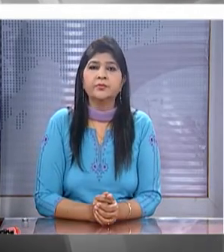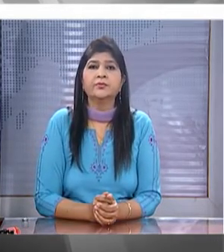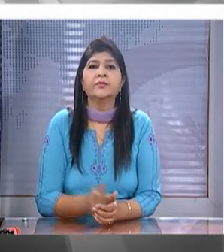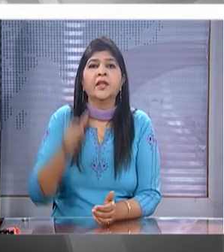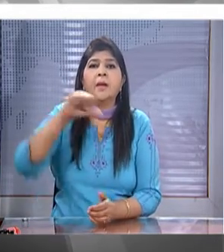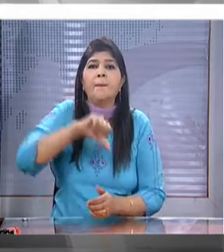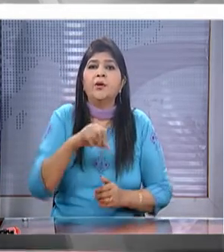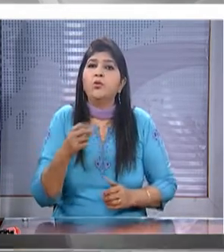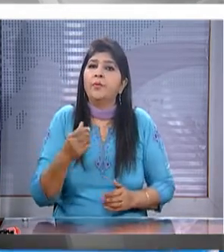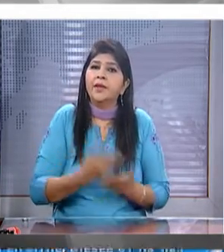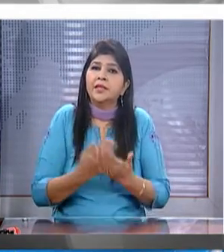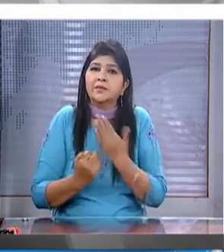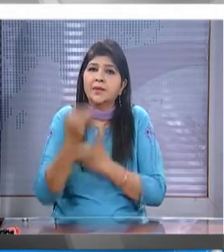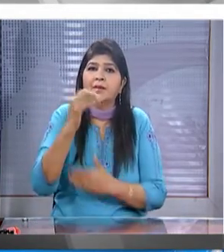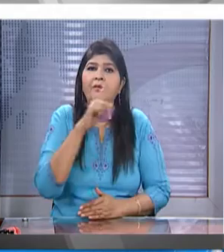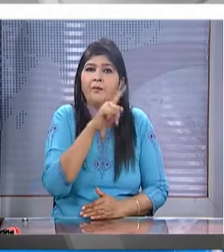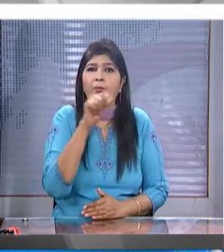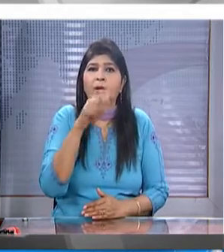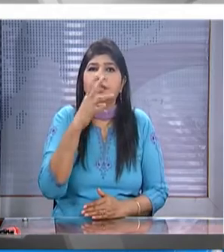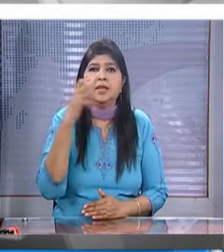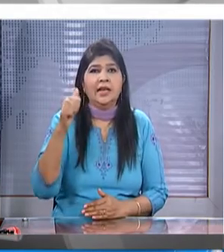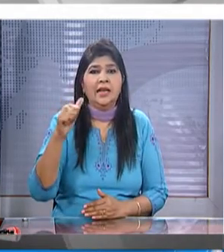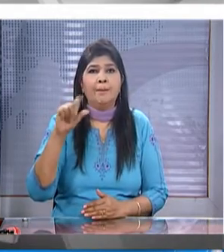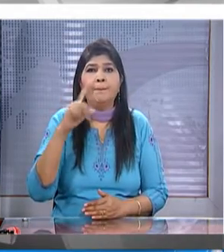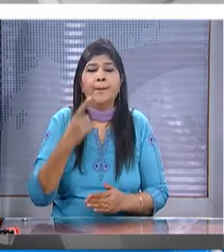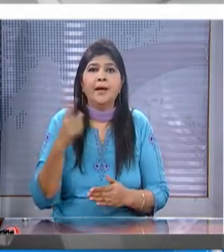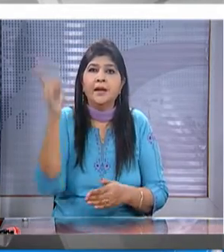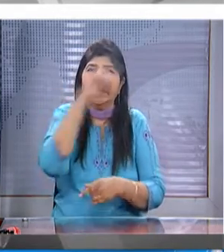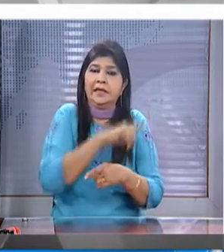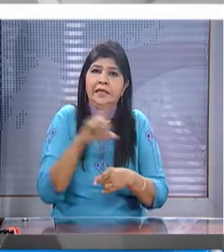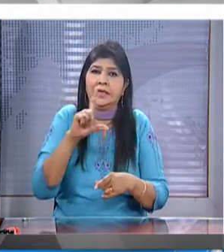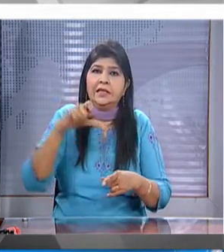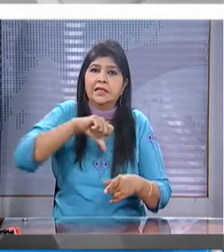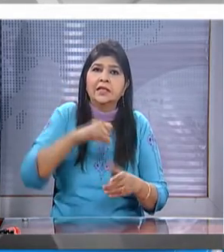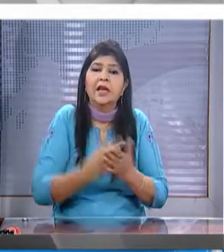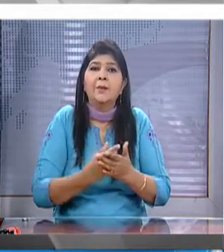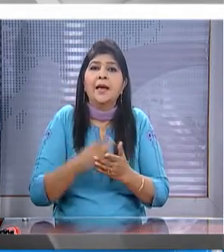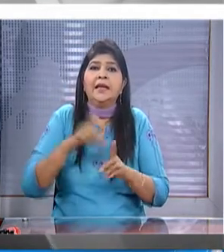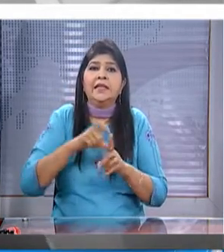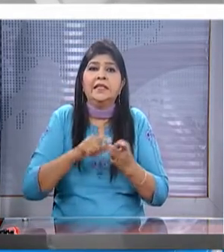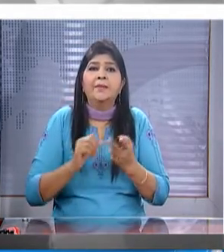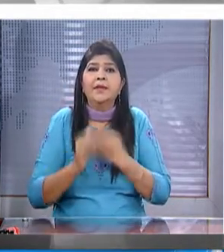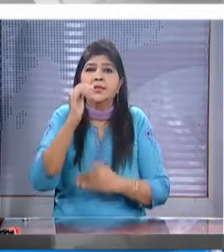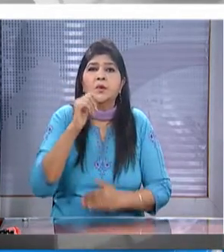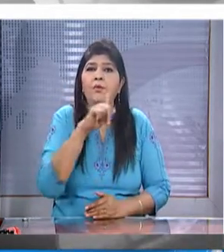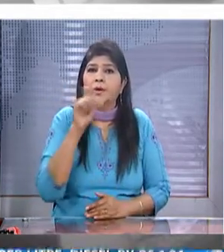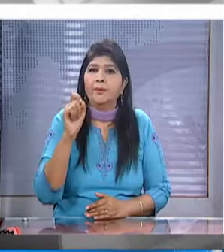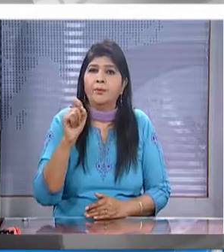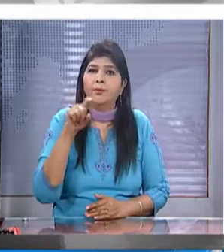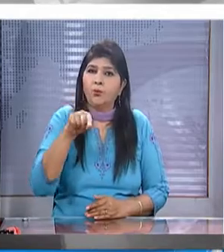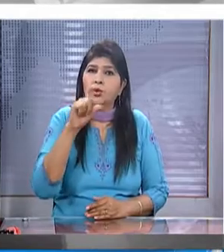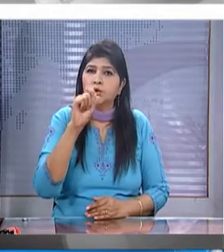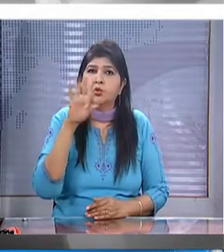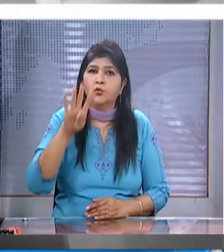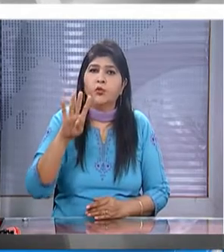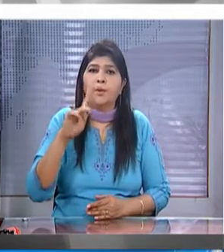petrol price has been hiked by rupees 1.39 per liter while diesel price has gone up by rupees 1.04